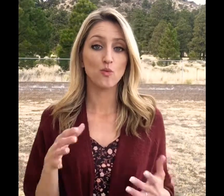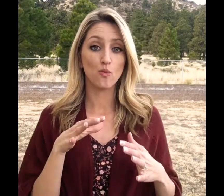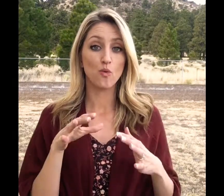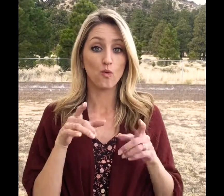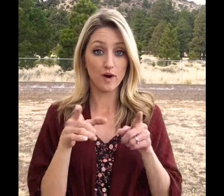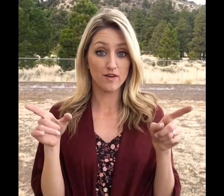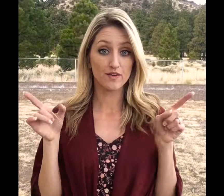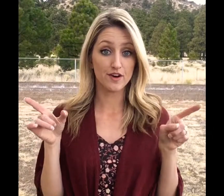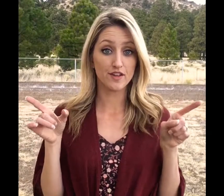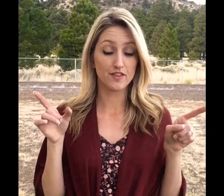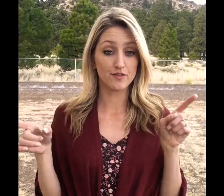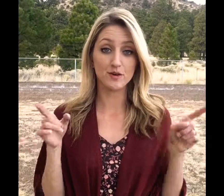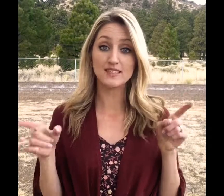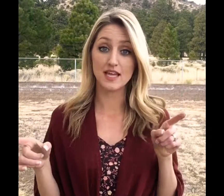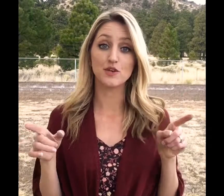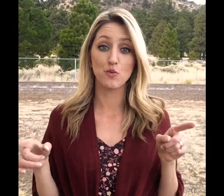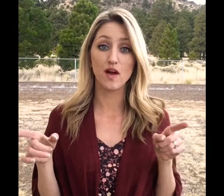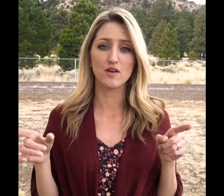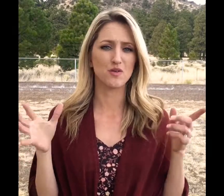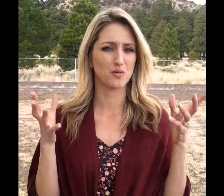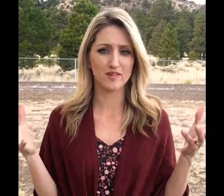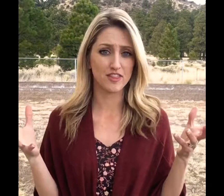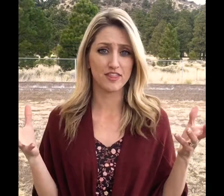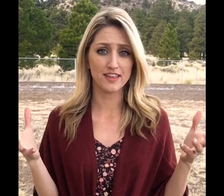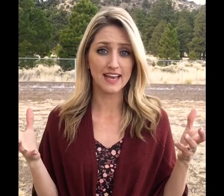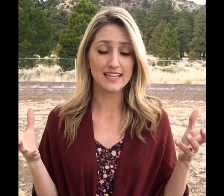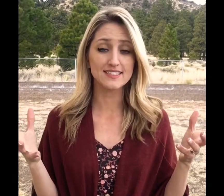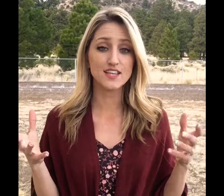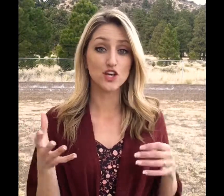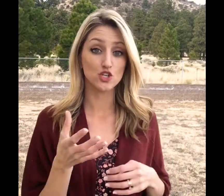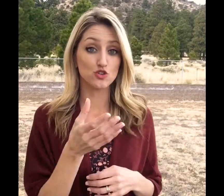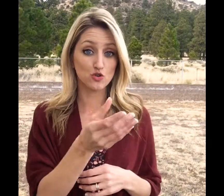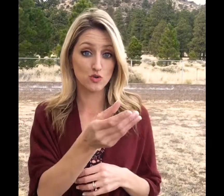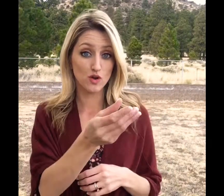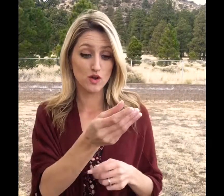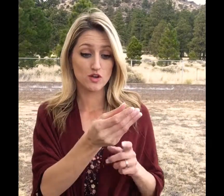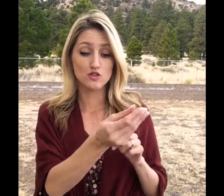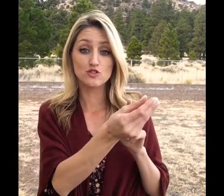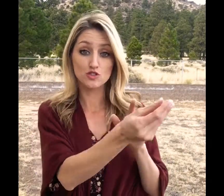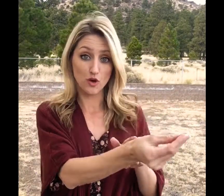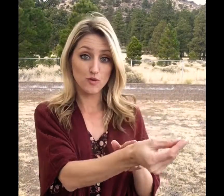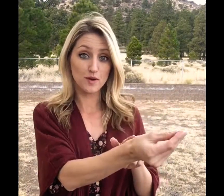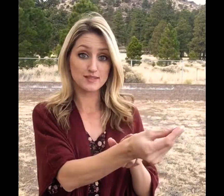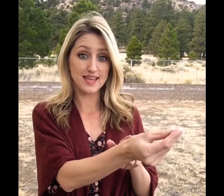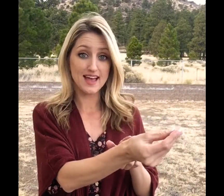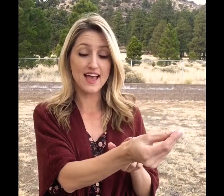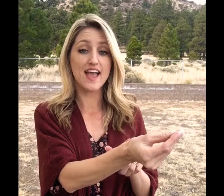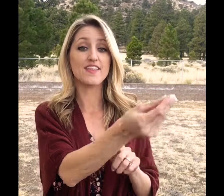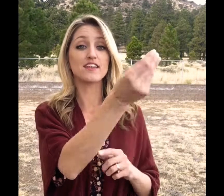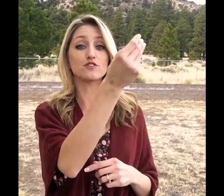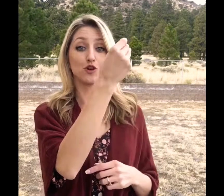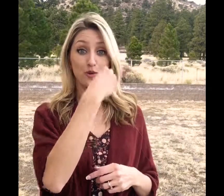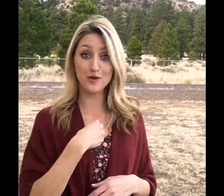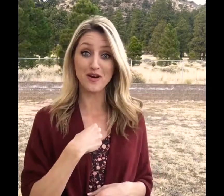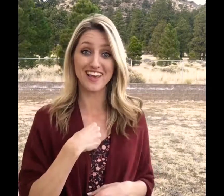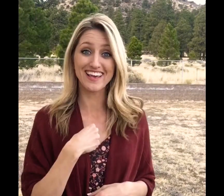wherever the food is that you want or whatever the thing is you show where it's at and then you show where you want it.